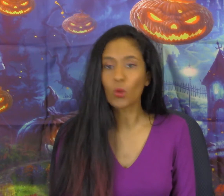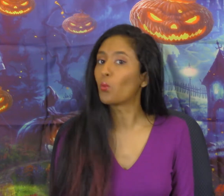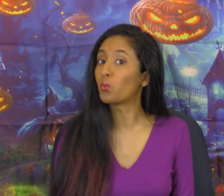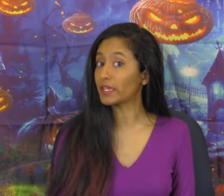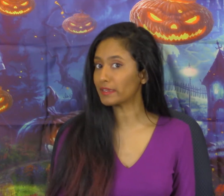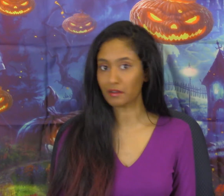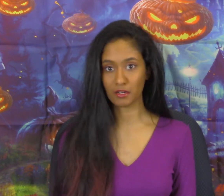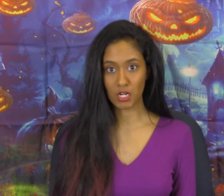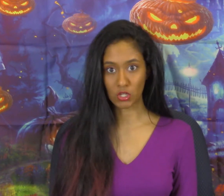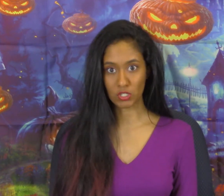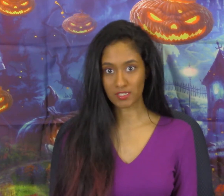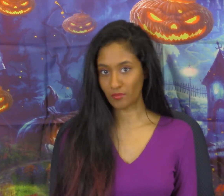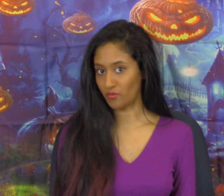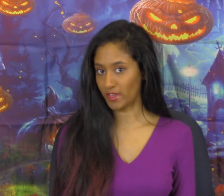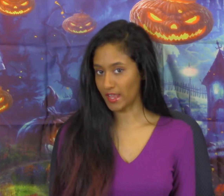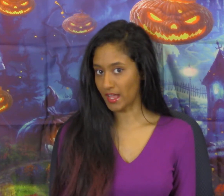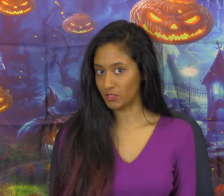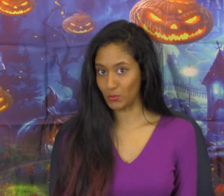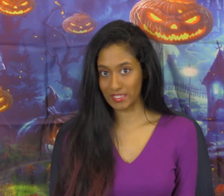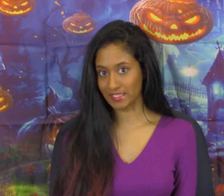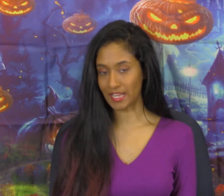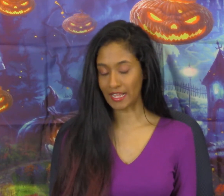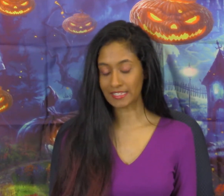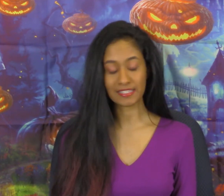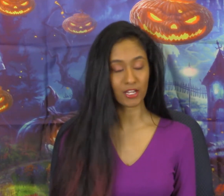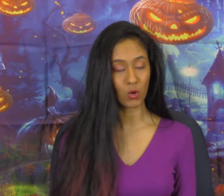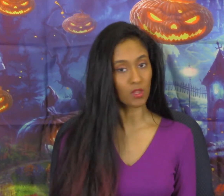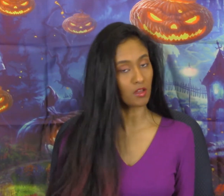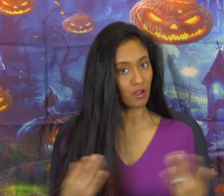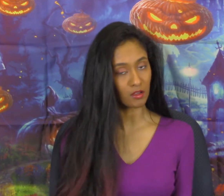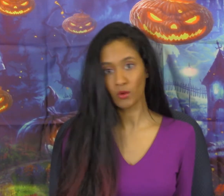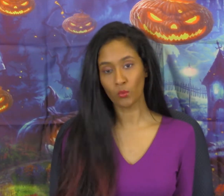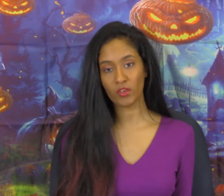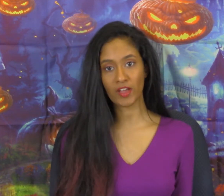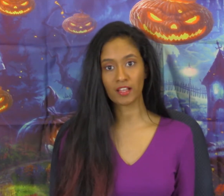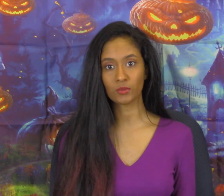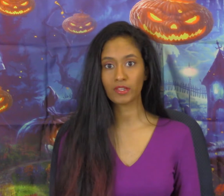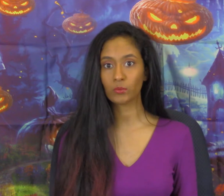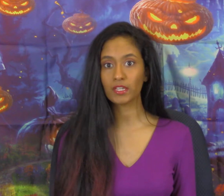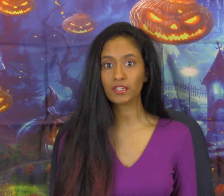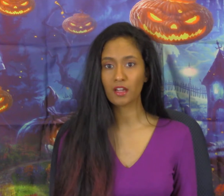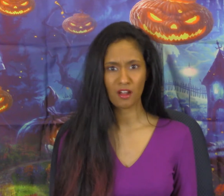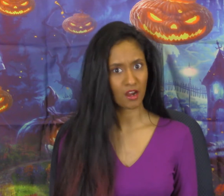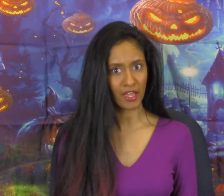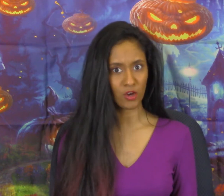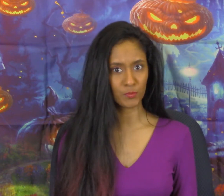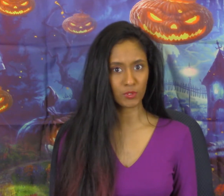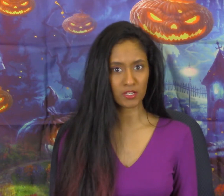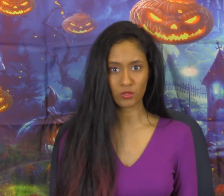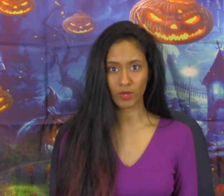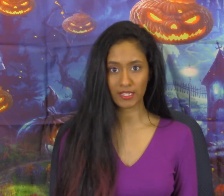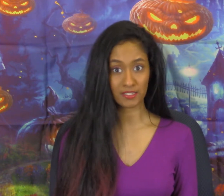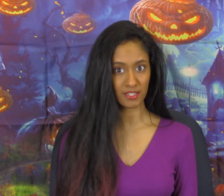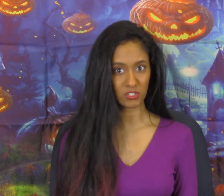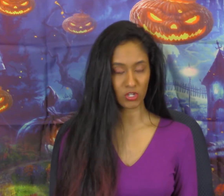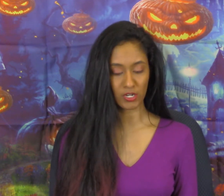we are going to learn some fun Halloween signs that go along with Halloween week I hope you guys are ready to get started